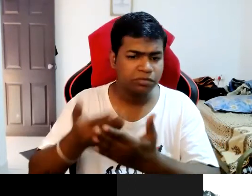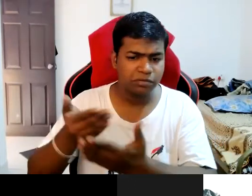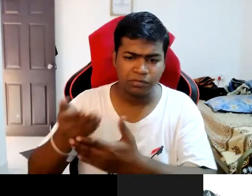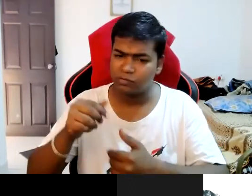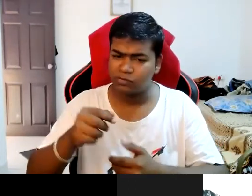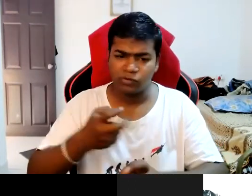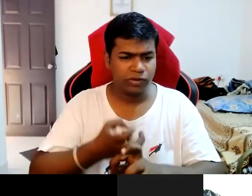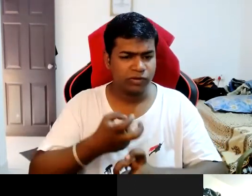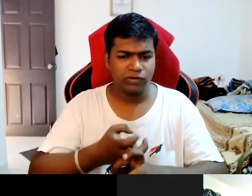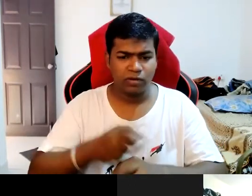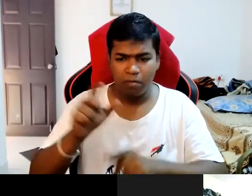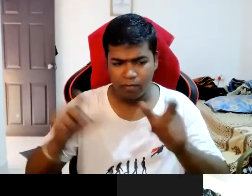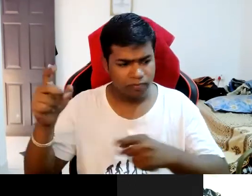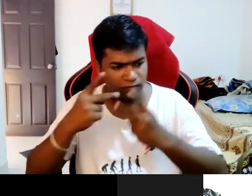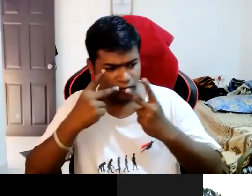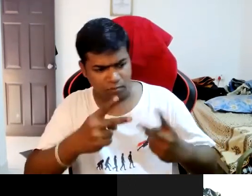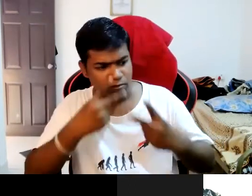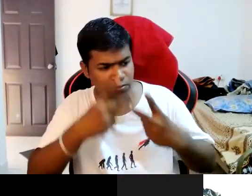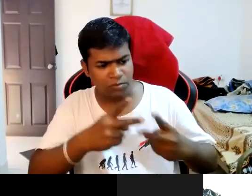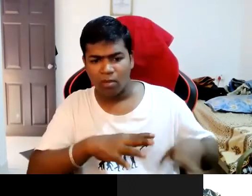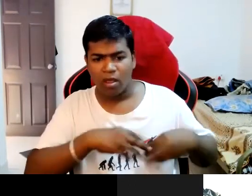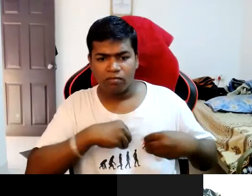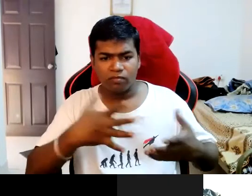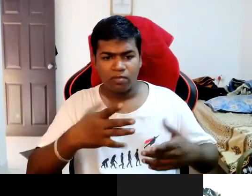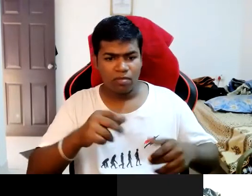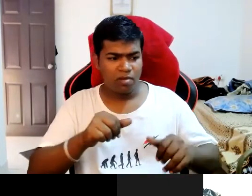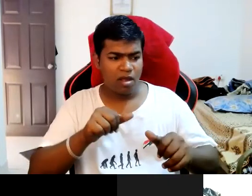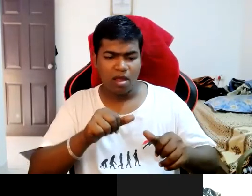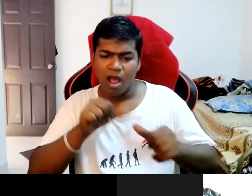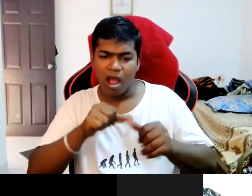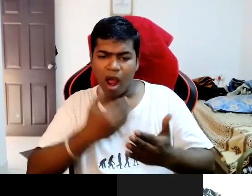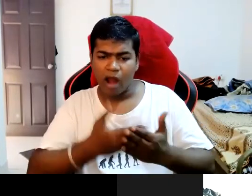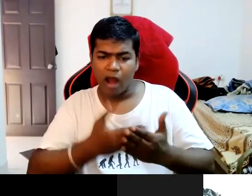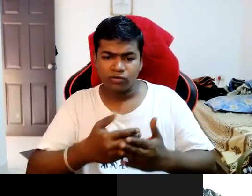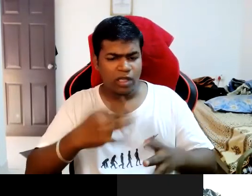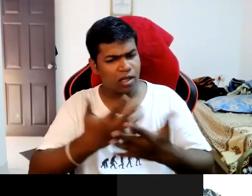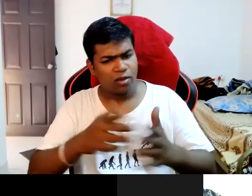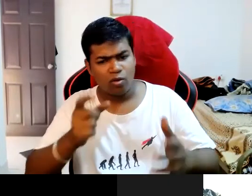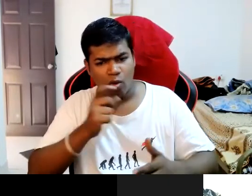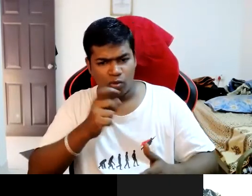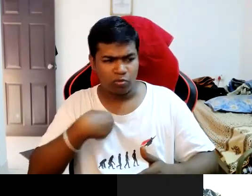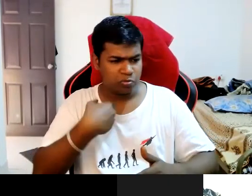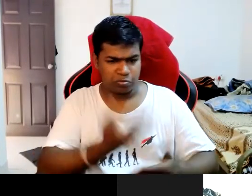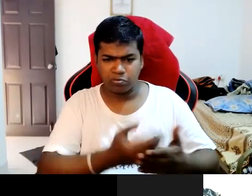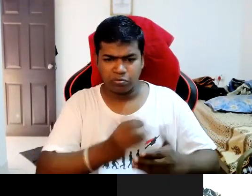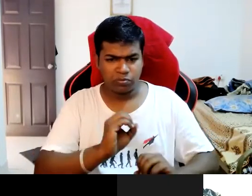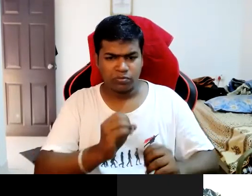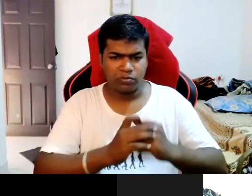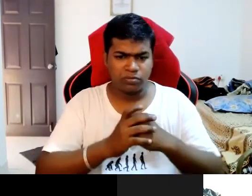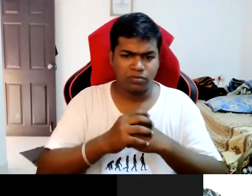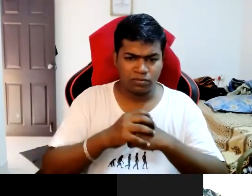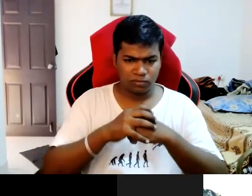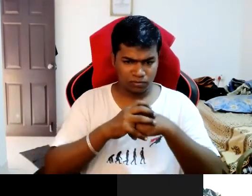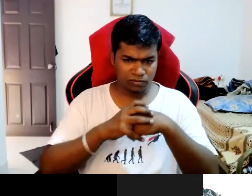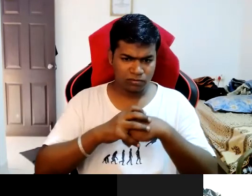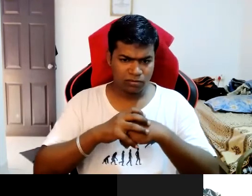looks me they're not ready to give admission in any college so I was joined in the uh